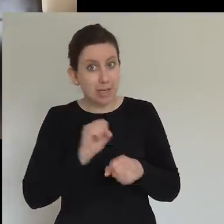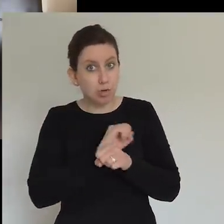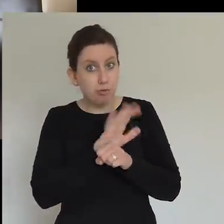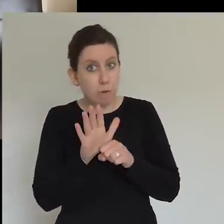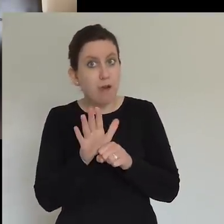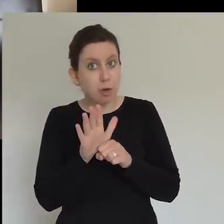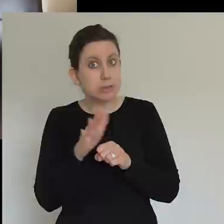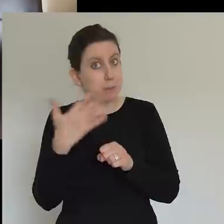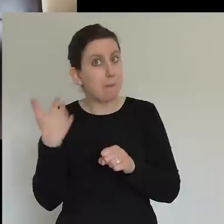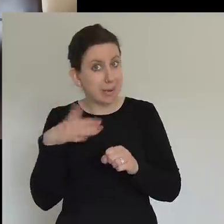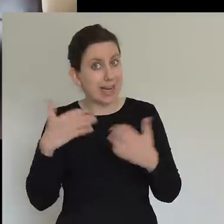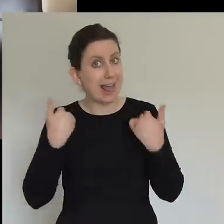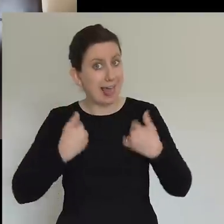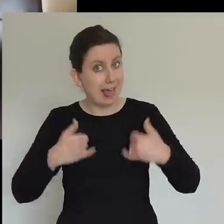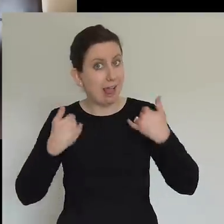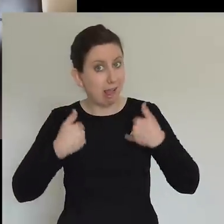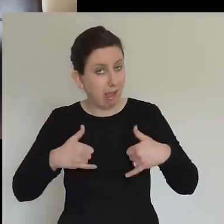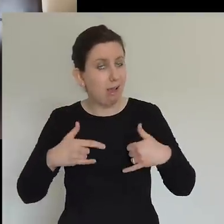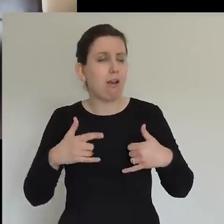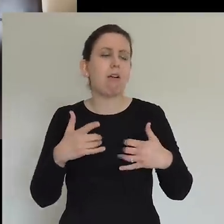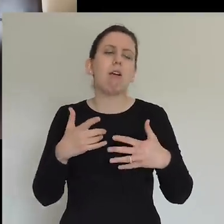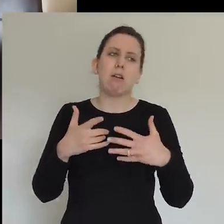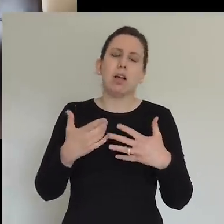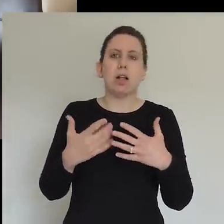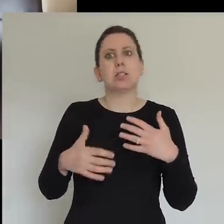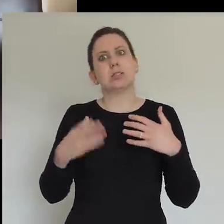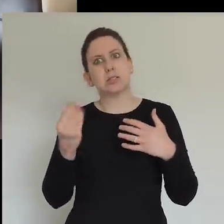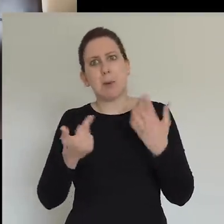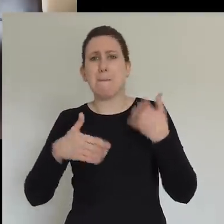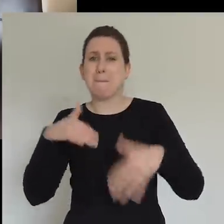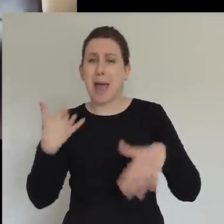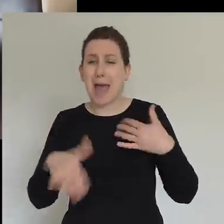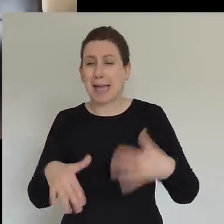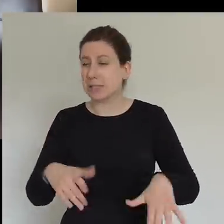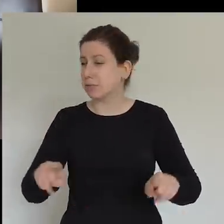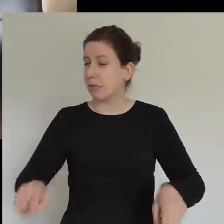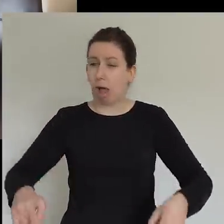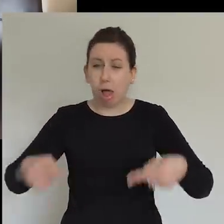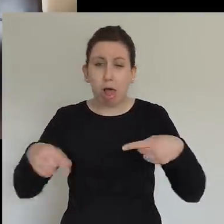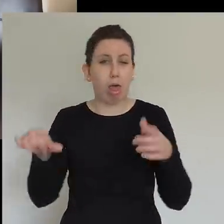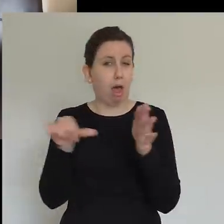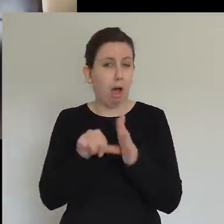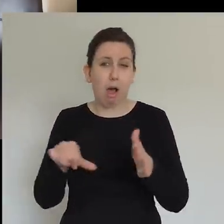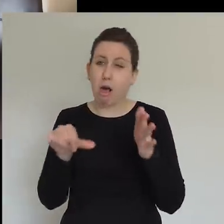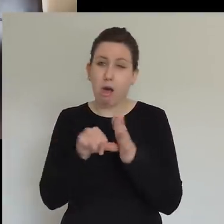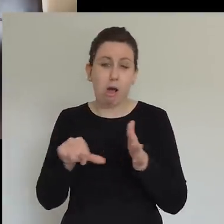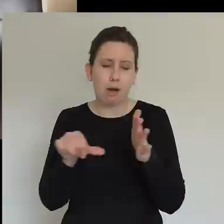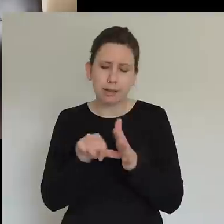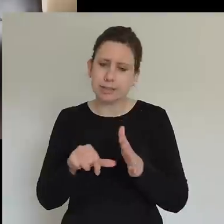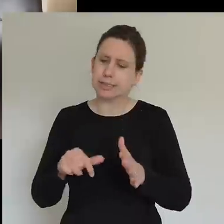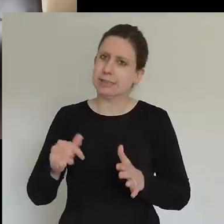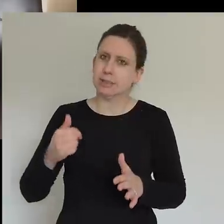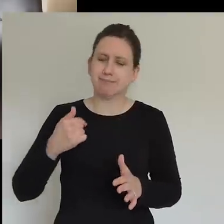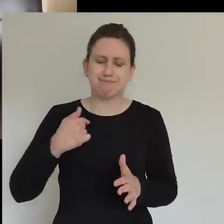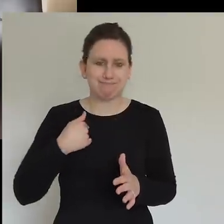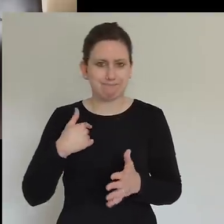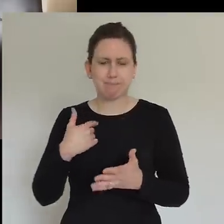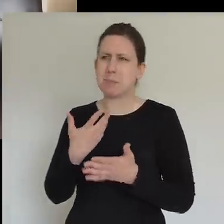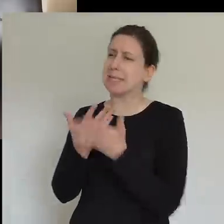in your body are really challenging. And I had this lower back pain. And I was sort of having this discussion with the Lord, like, why, why have I